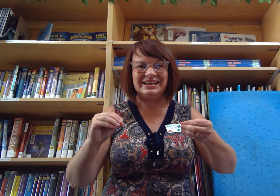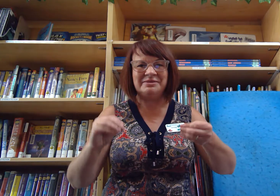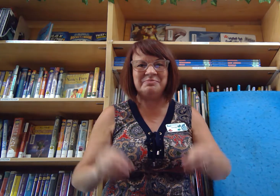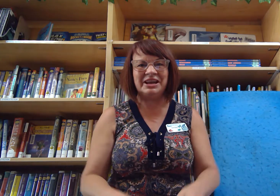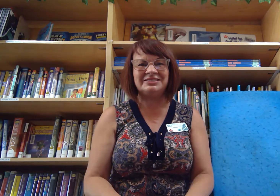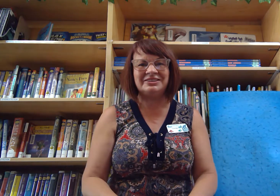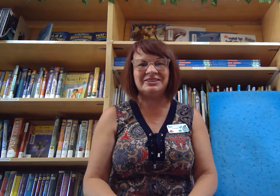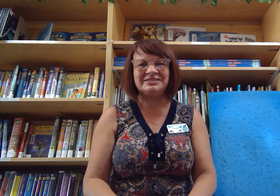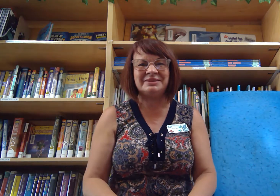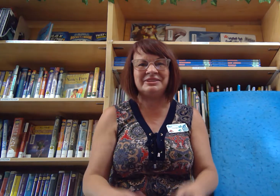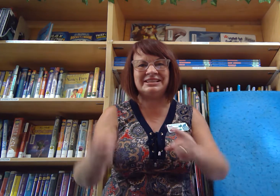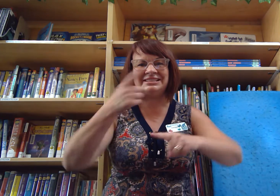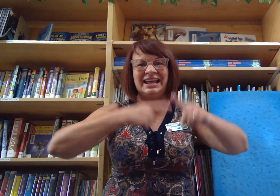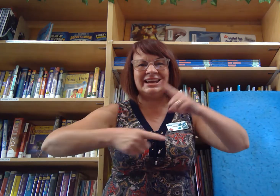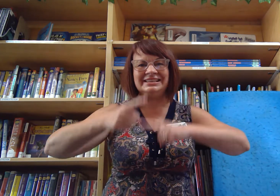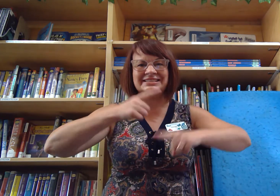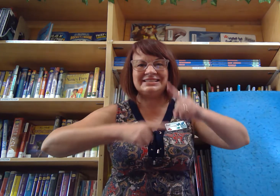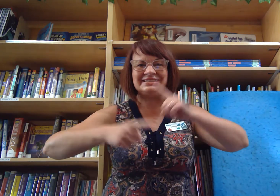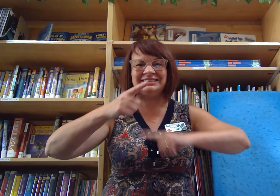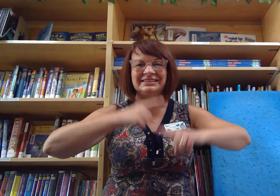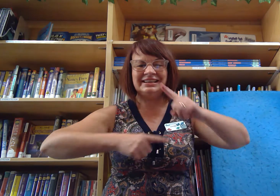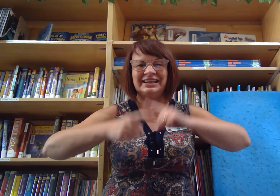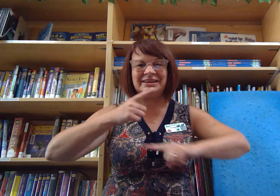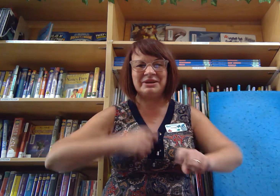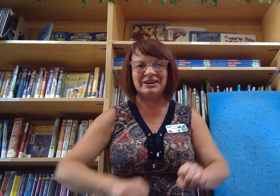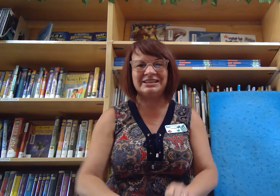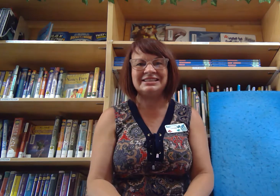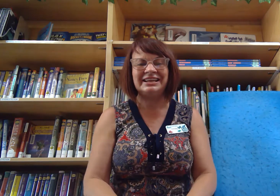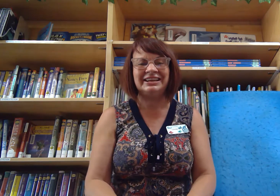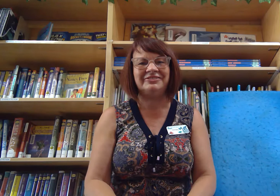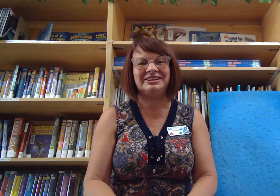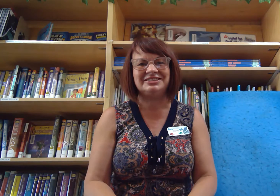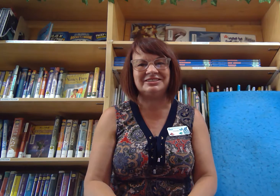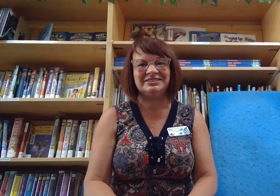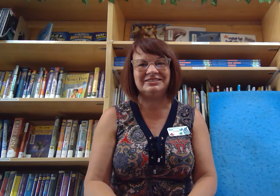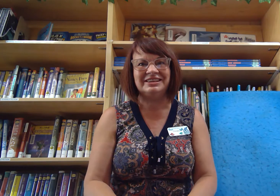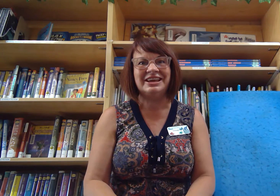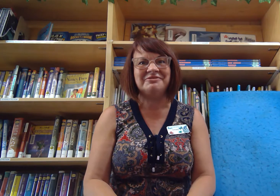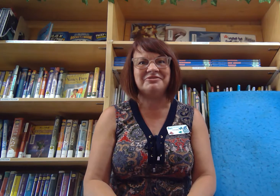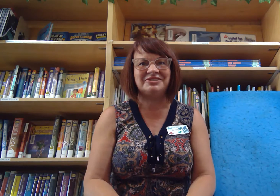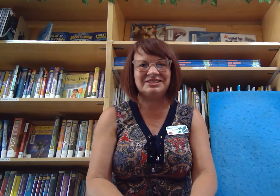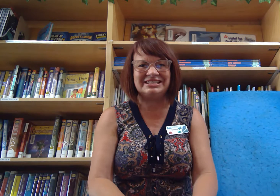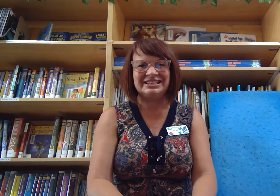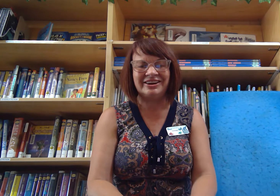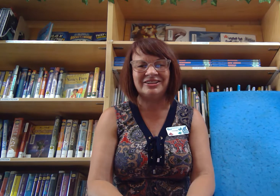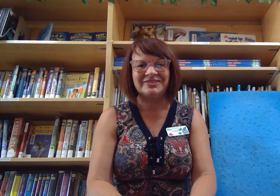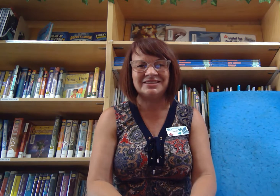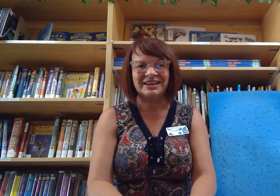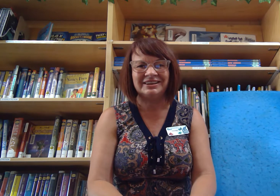but also learn some of the signs in American Sign Language. Well first let's sing our hello song.